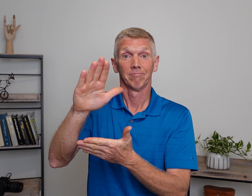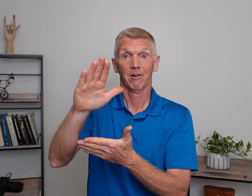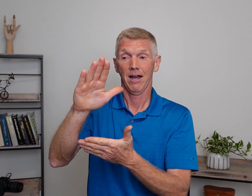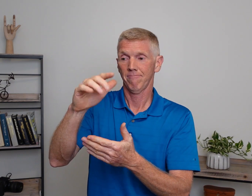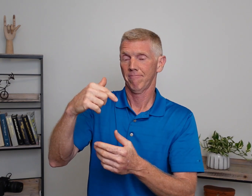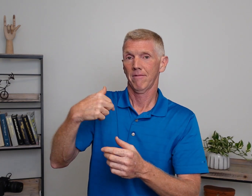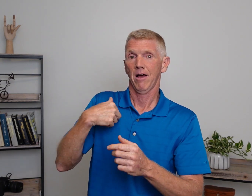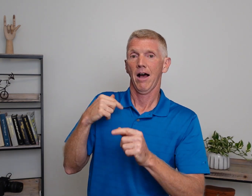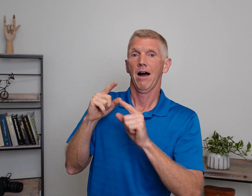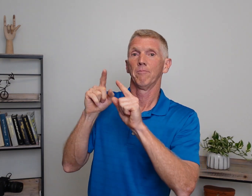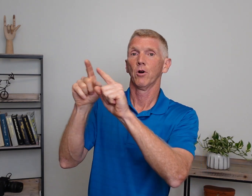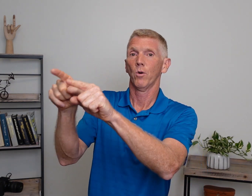College, I'm going.